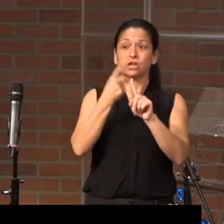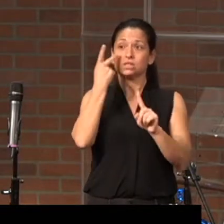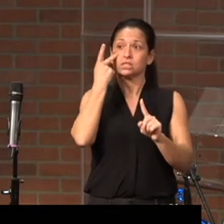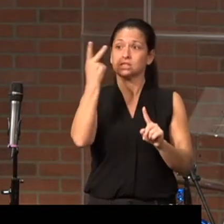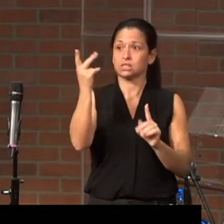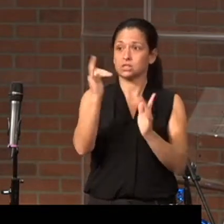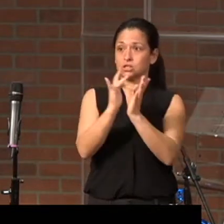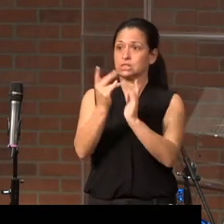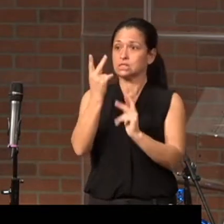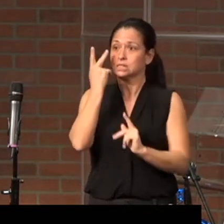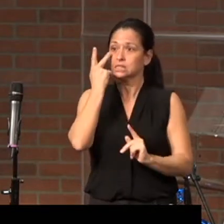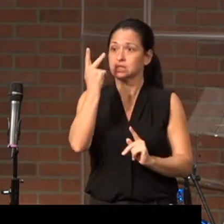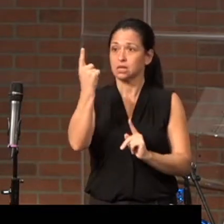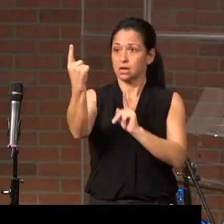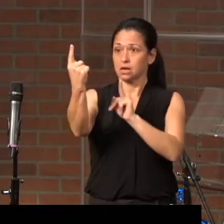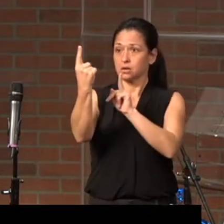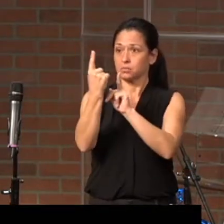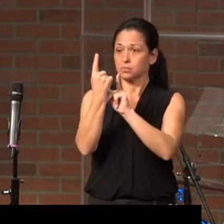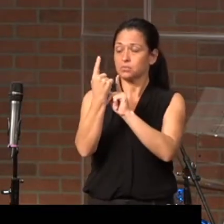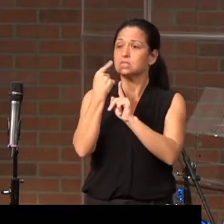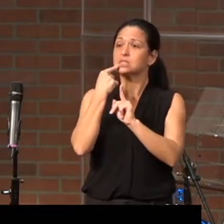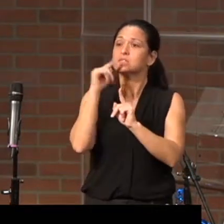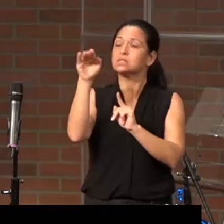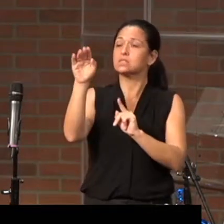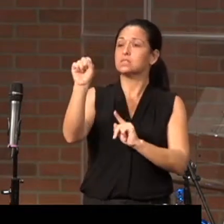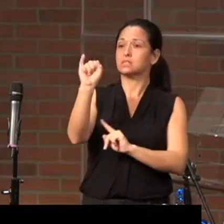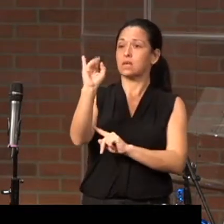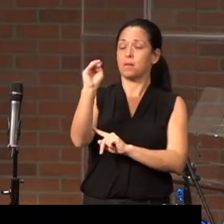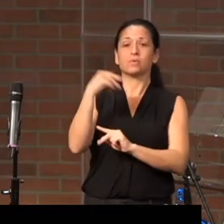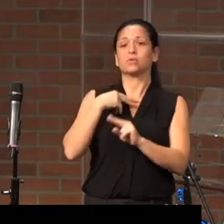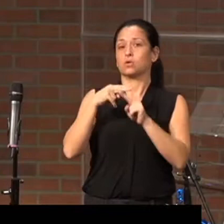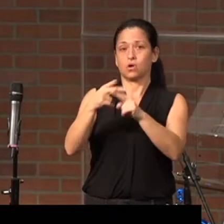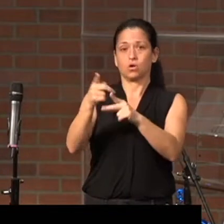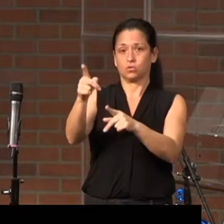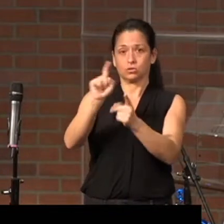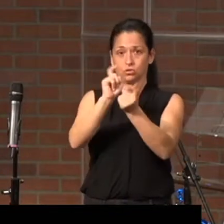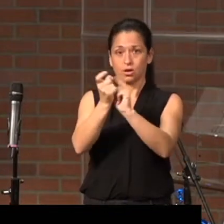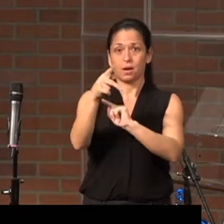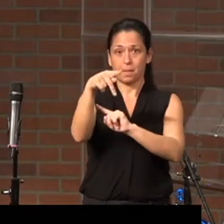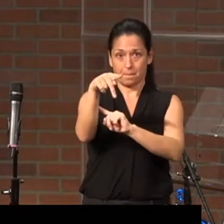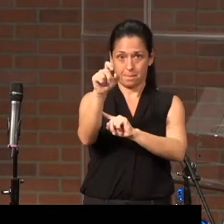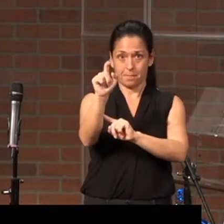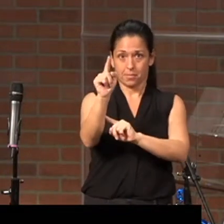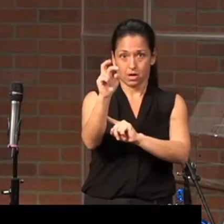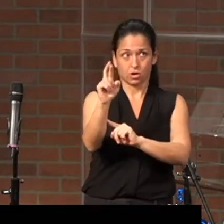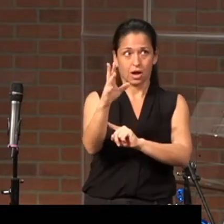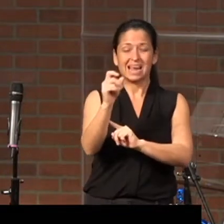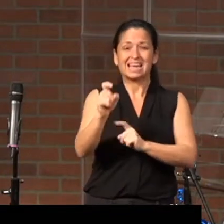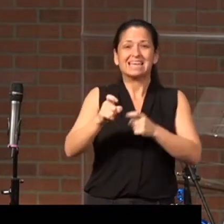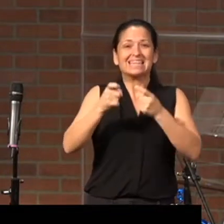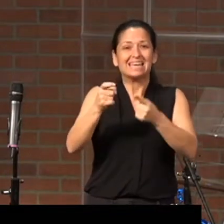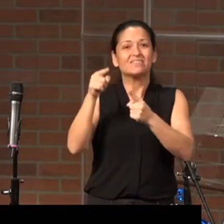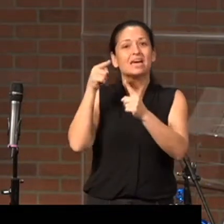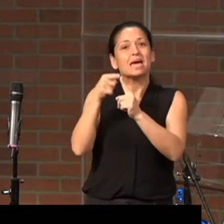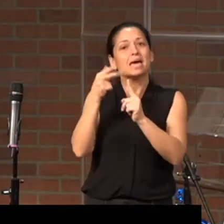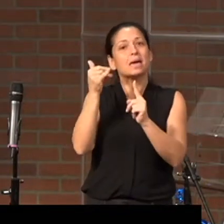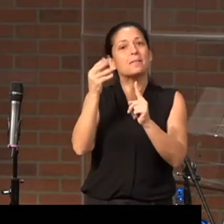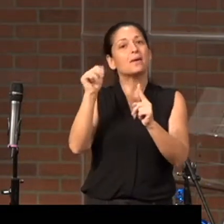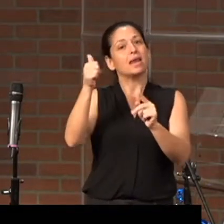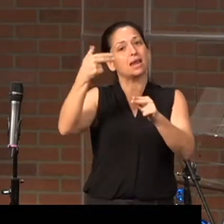and he says, Simon, you're going to be called Peter. And he gives him a name.